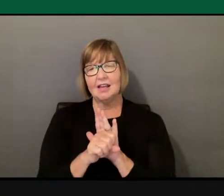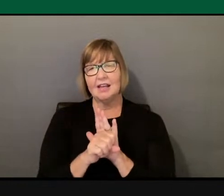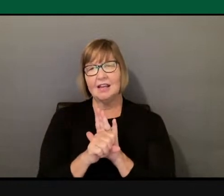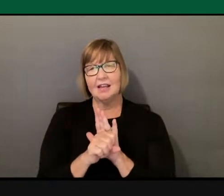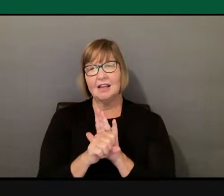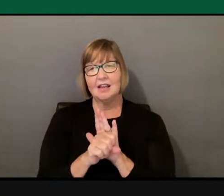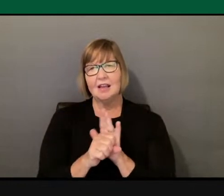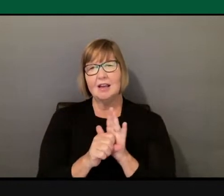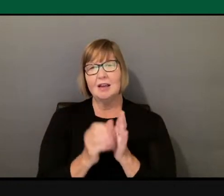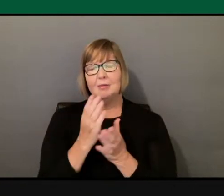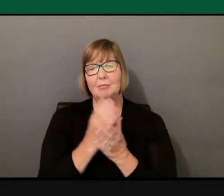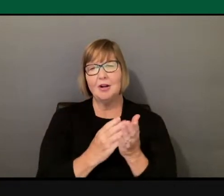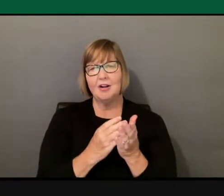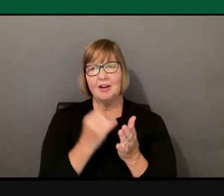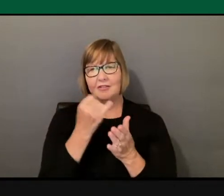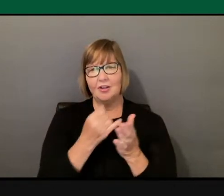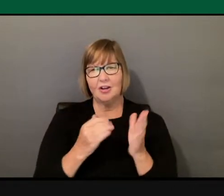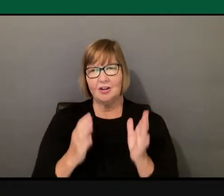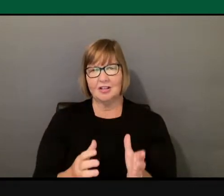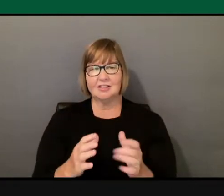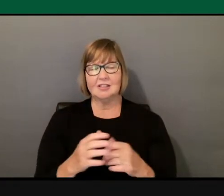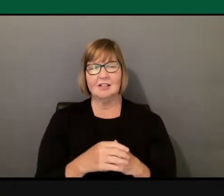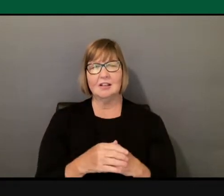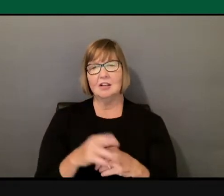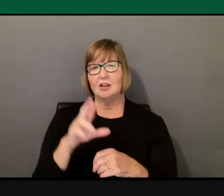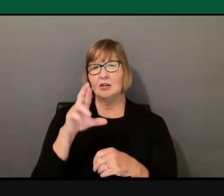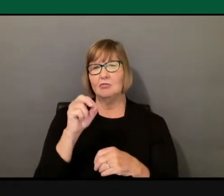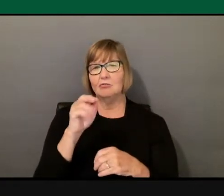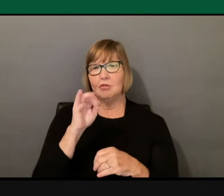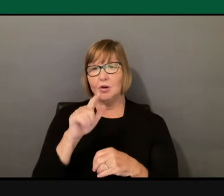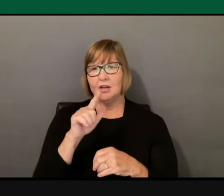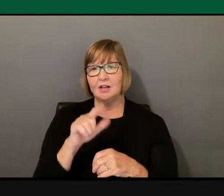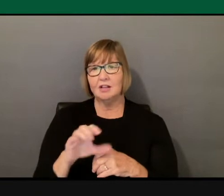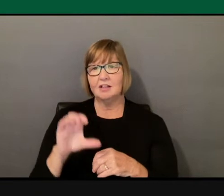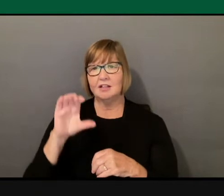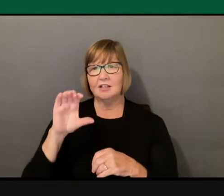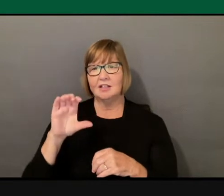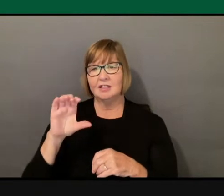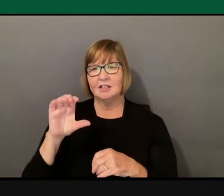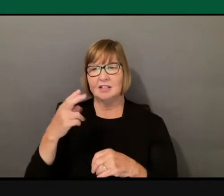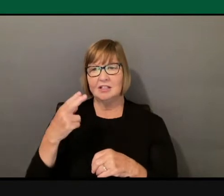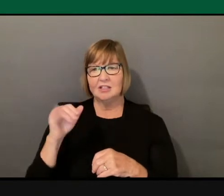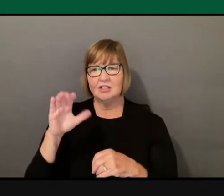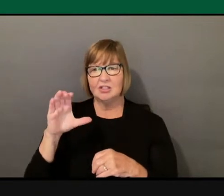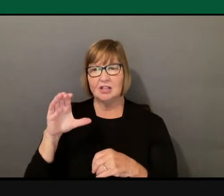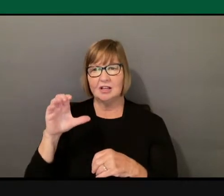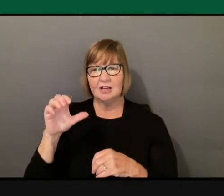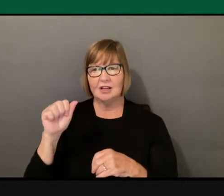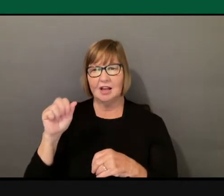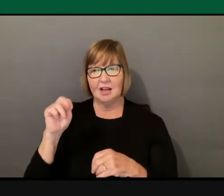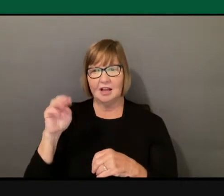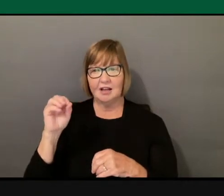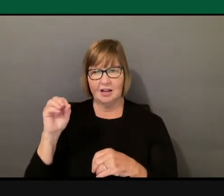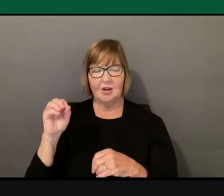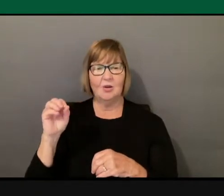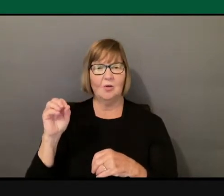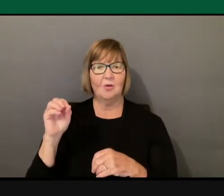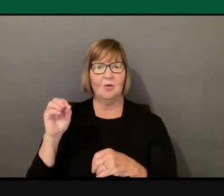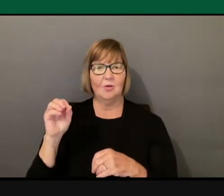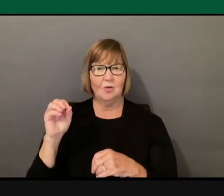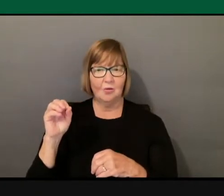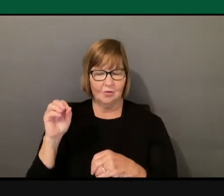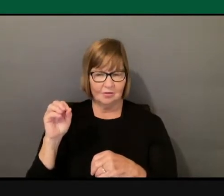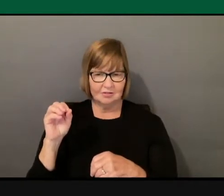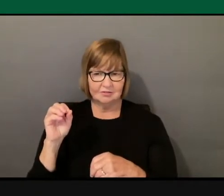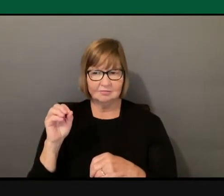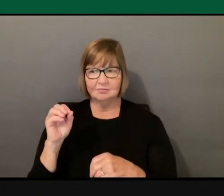collective known as the Royal Chicano Air Force. And the purpose of Barrio Art, the course, was to engage